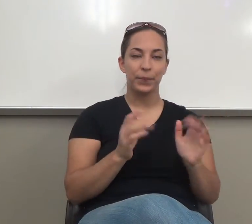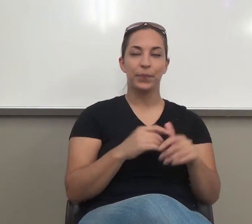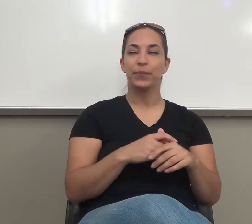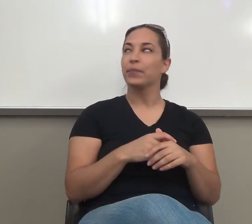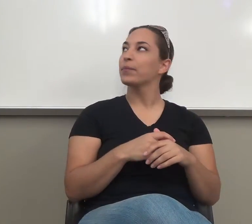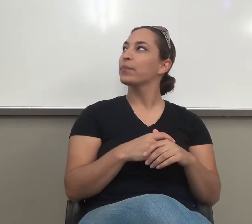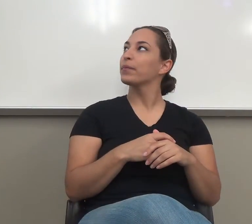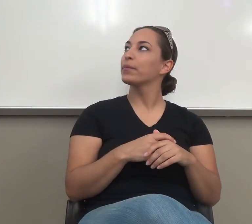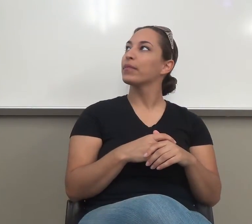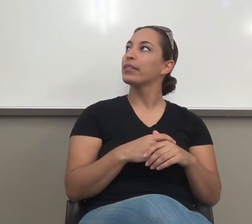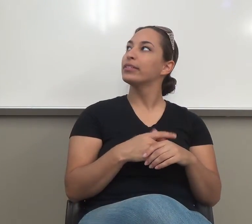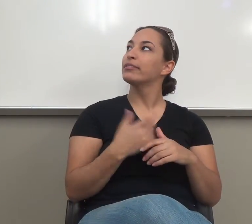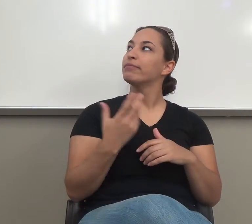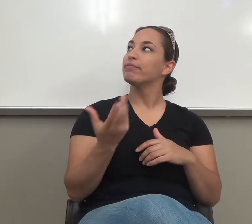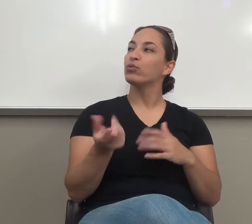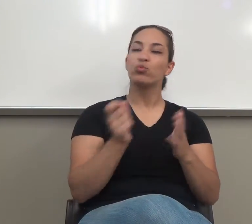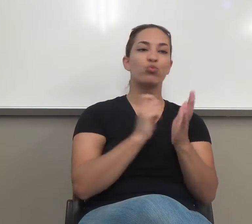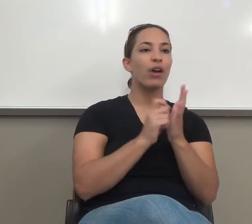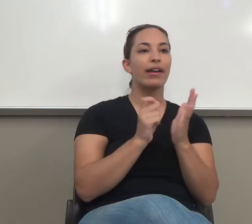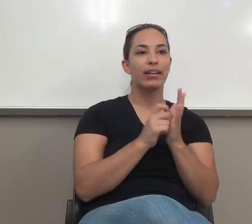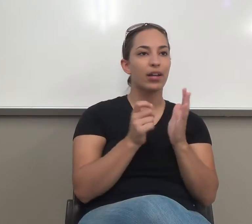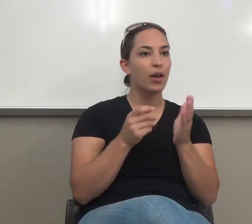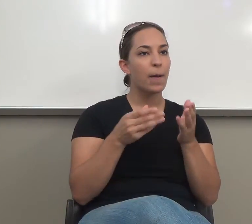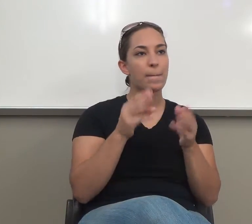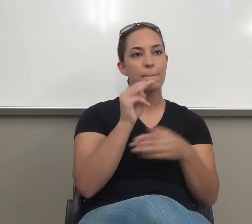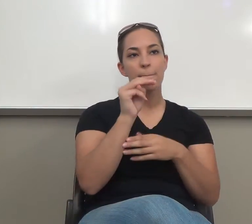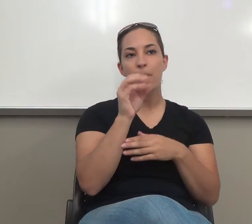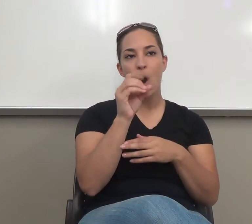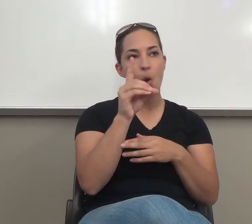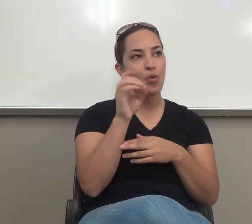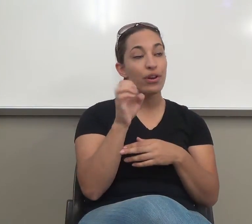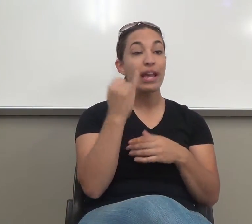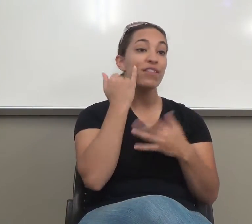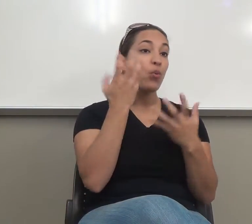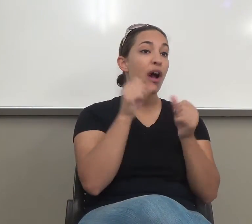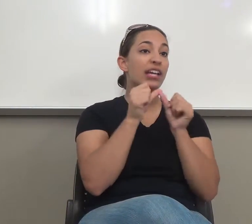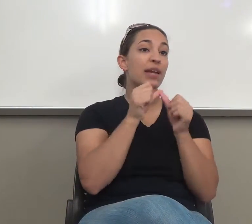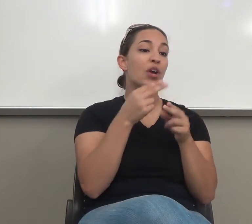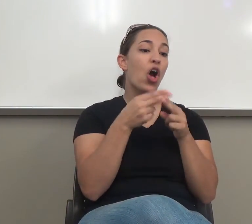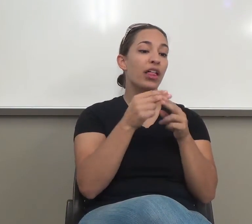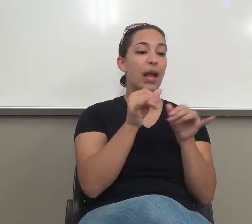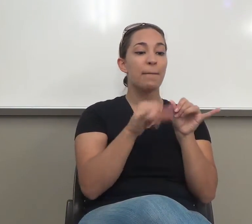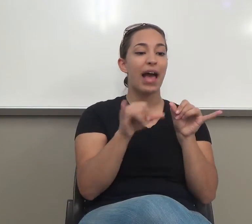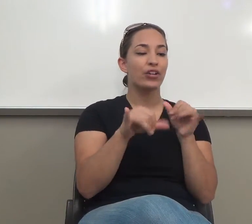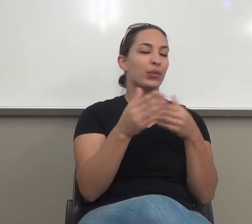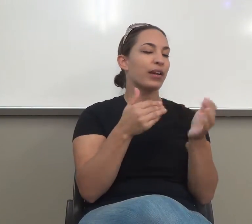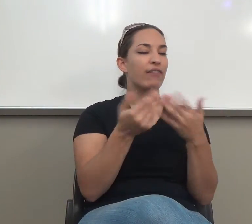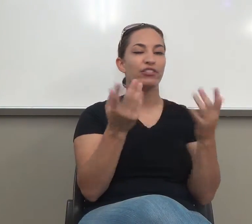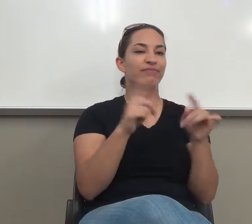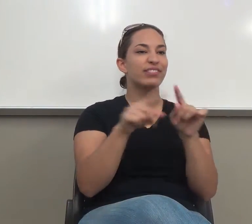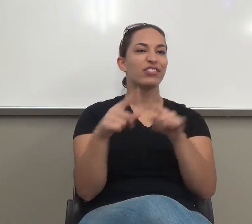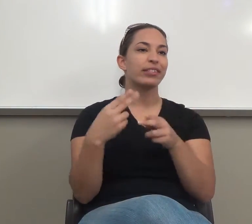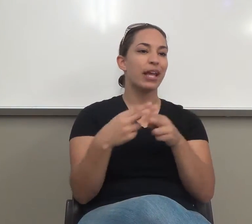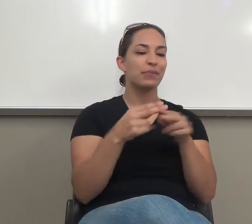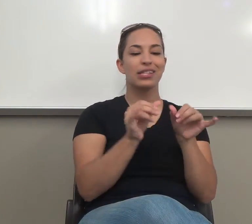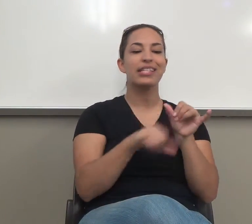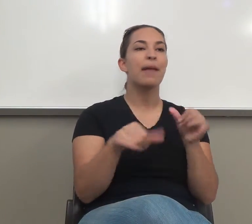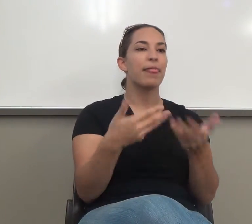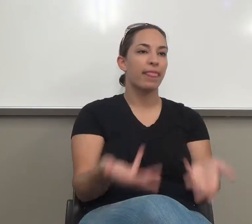strategy, writing mode, if you want to keep calling it a pattern, whatever, but you can name this one. Okay, so the assignment